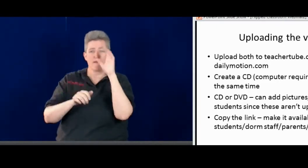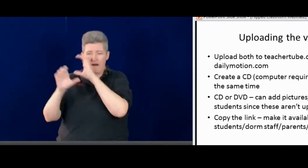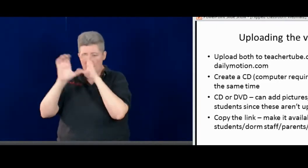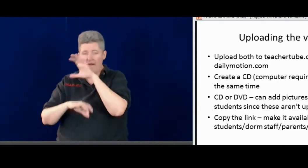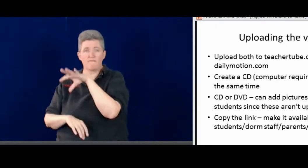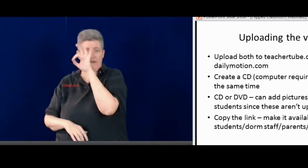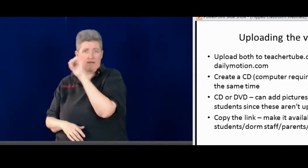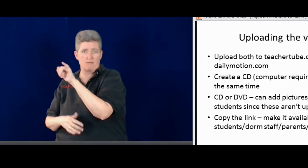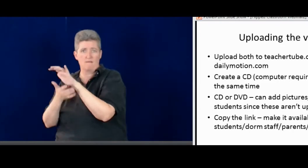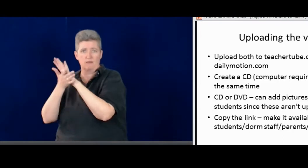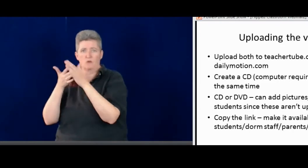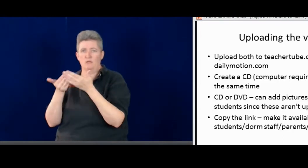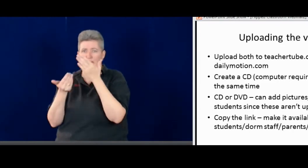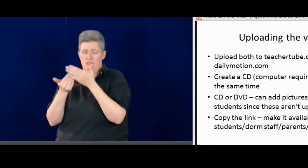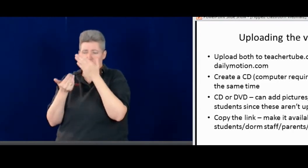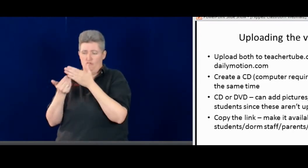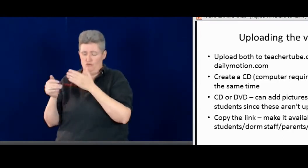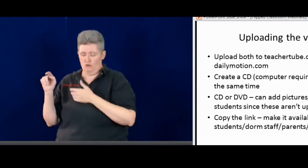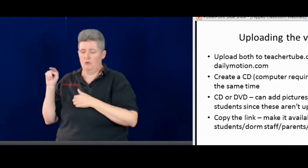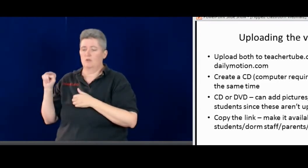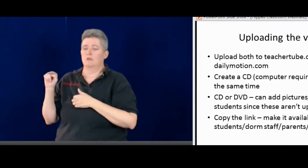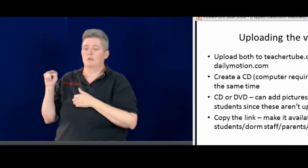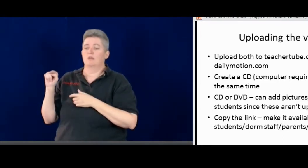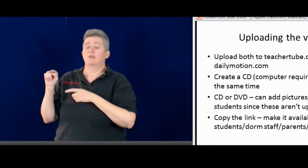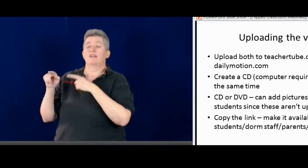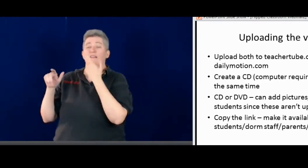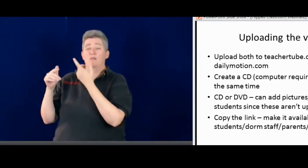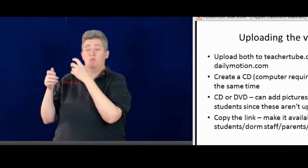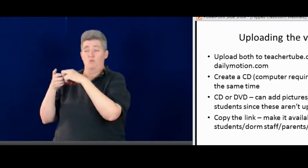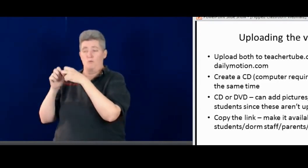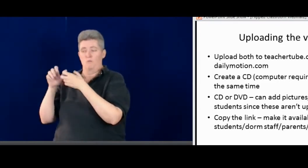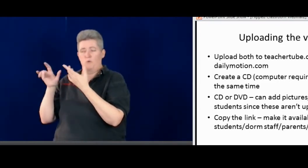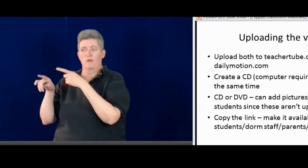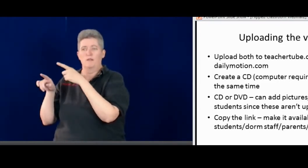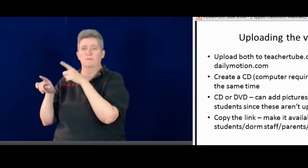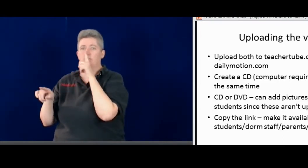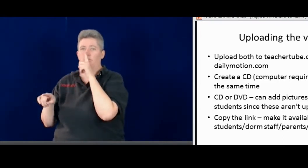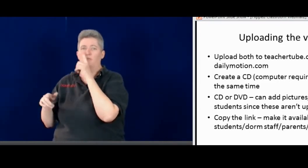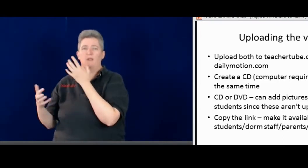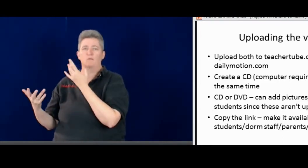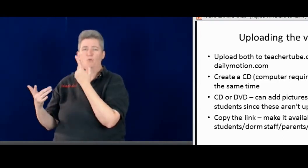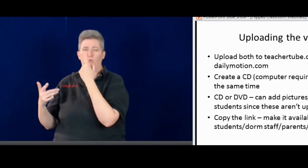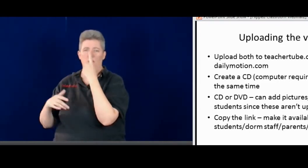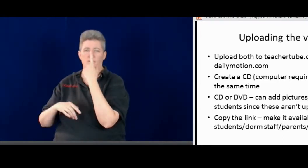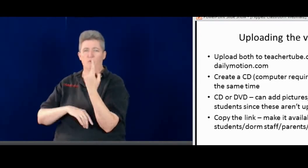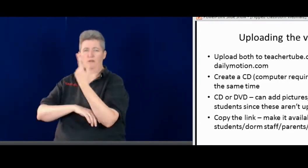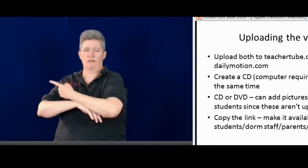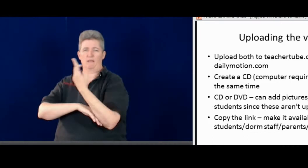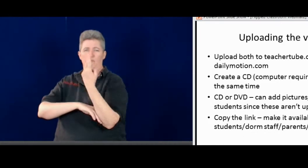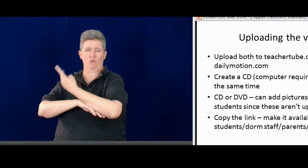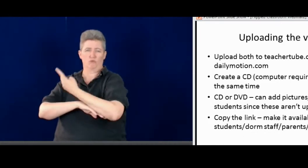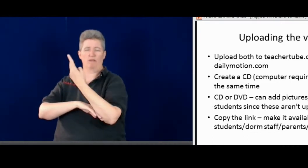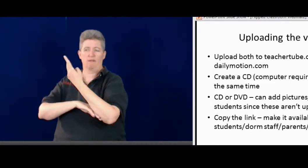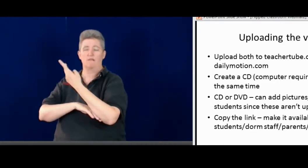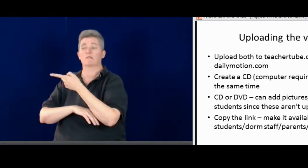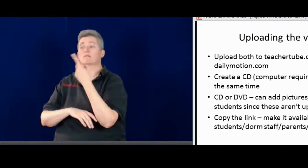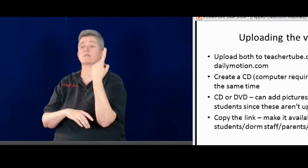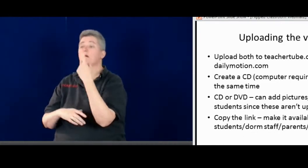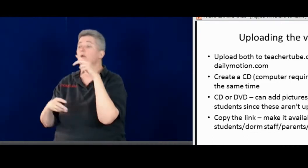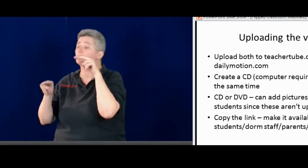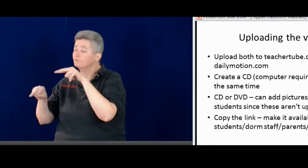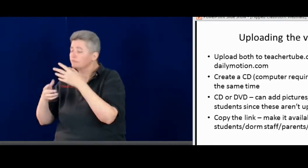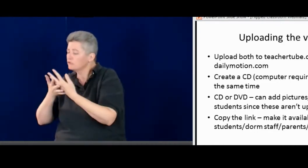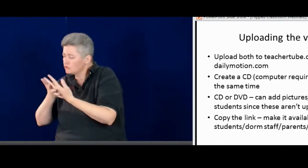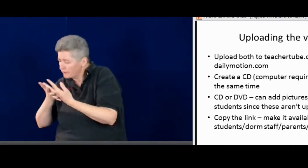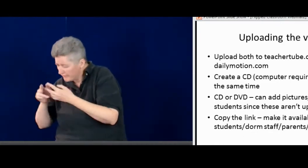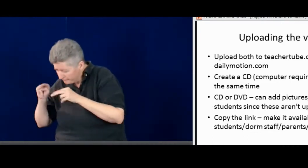comments. And people can find that video easier. The problem with that though, that you have to wait one